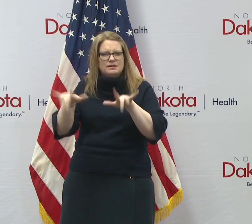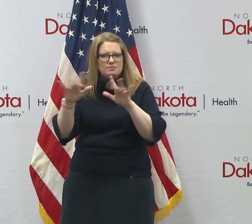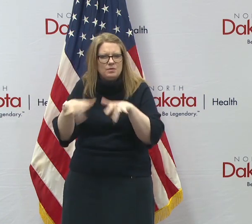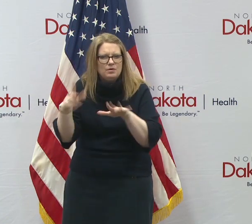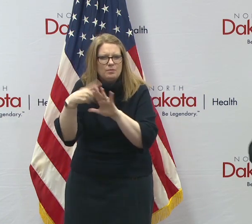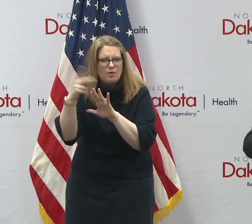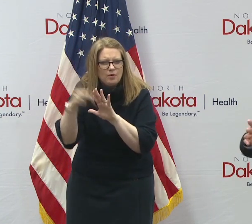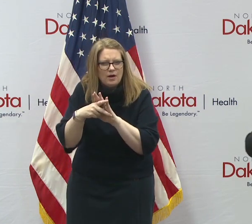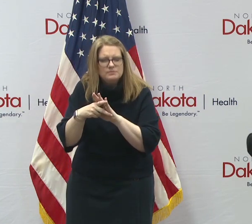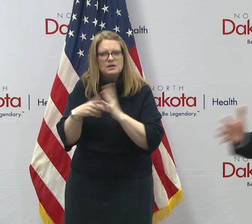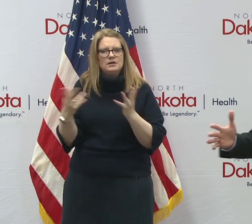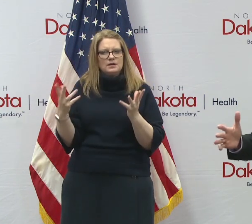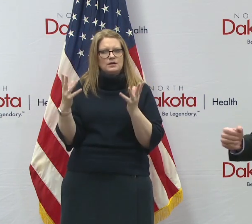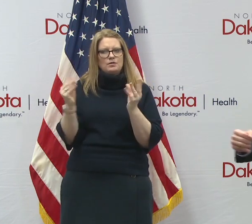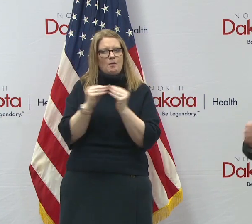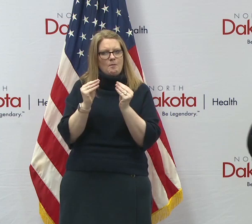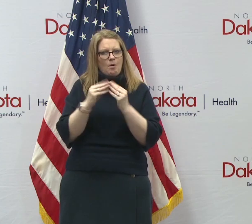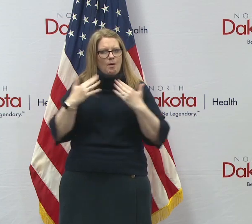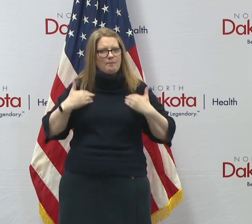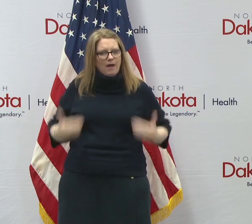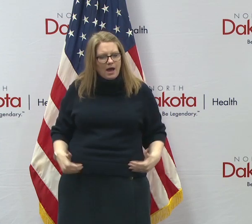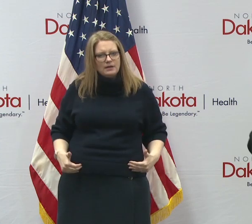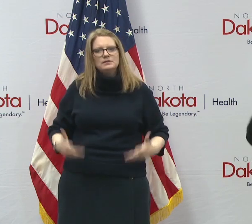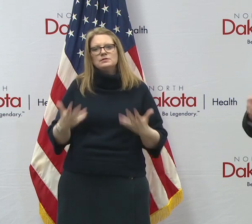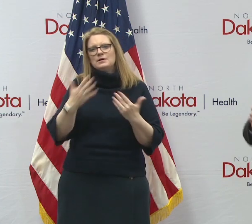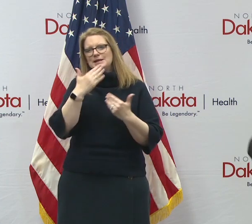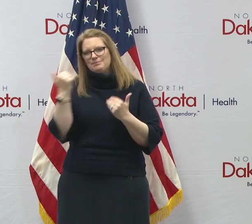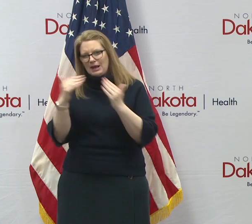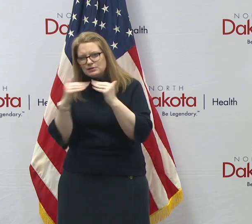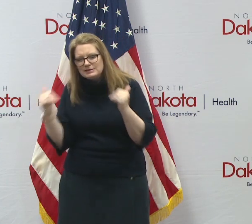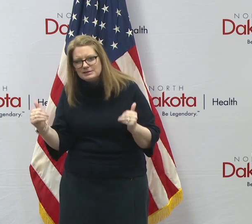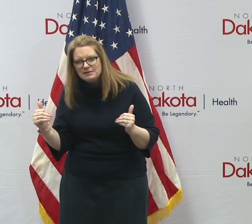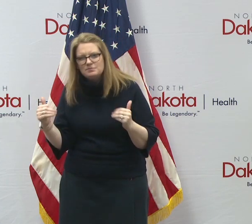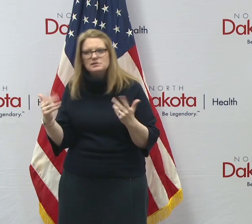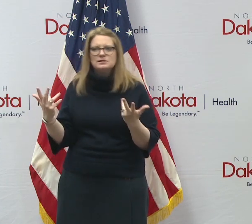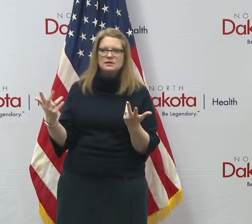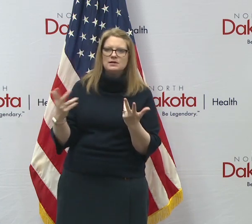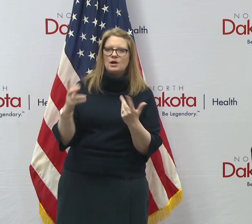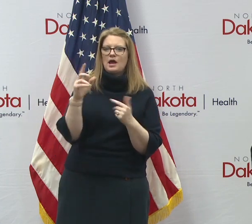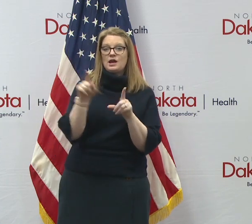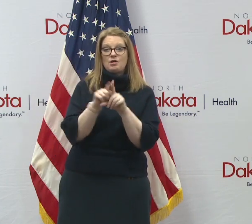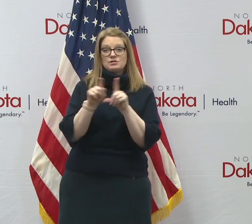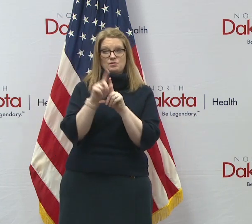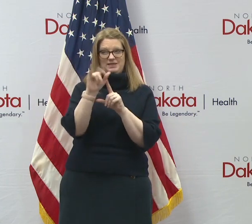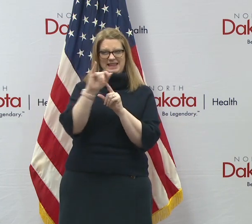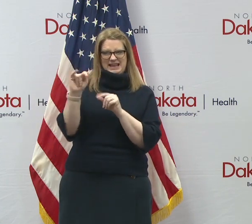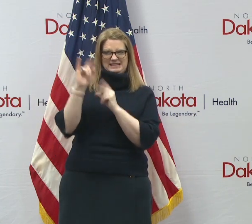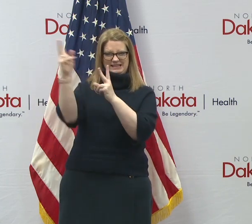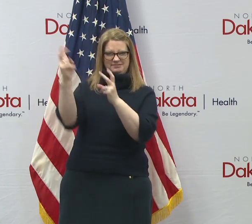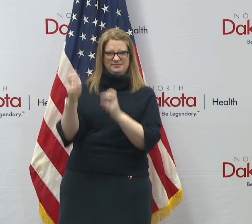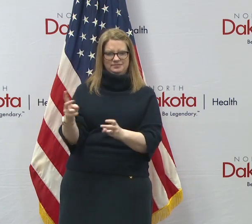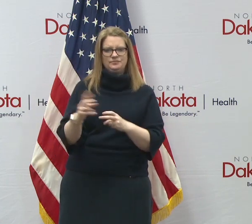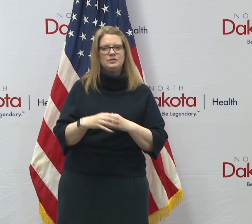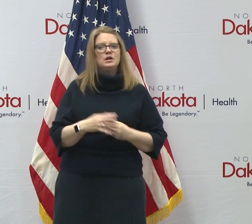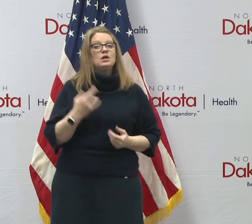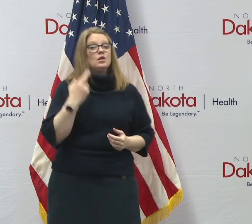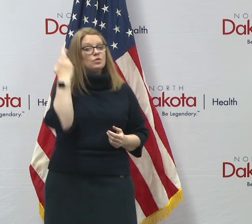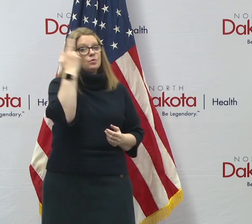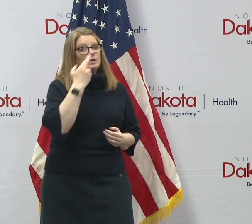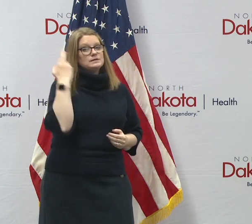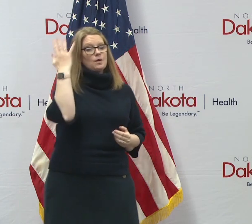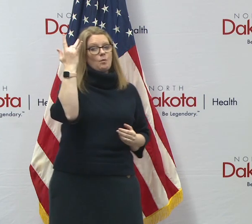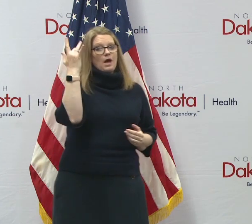again, more capacity, more, just more bodies with better systems plus with the, the it app. The reason why we're doing all this is not